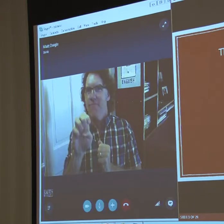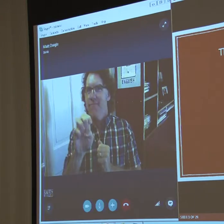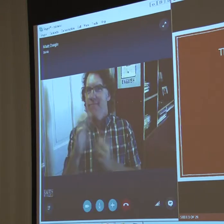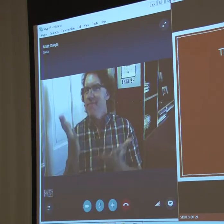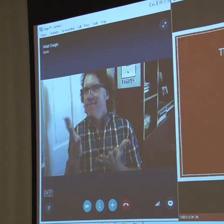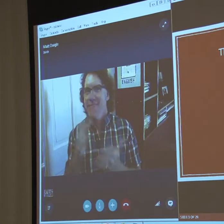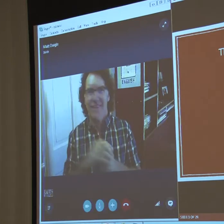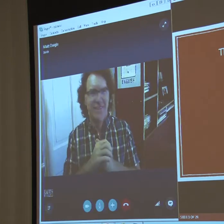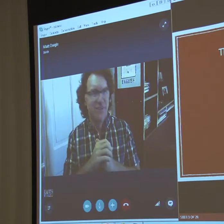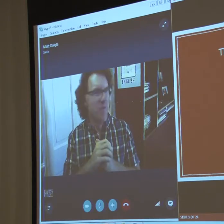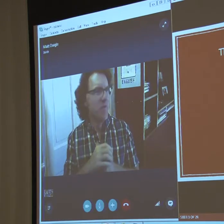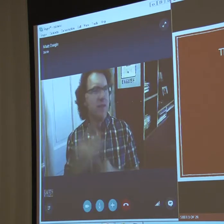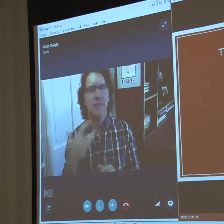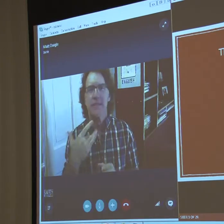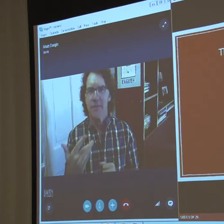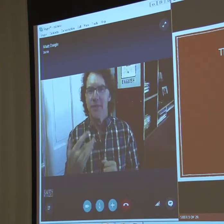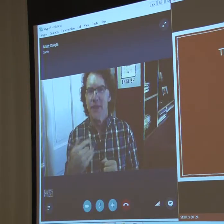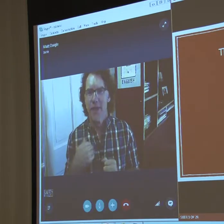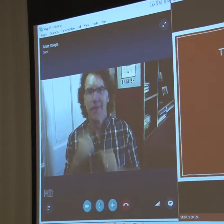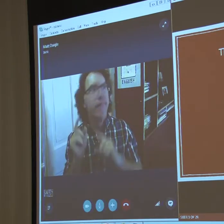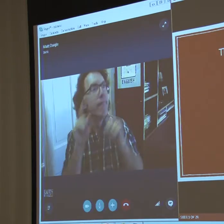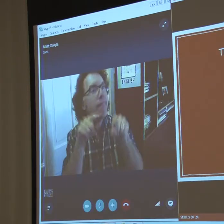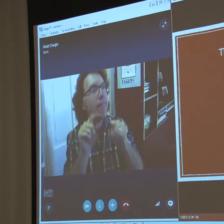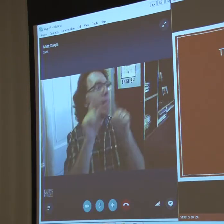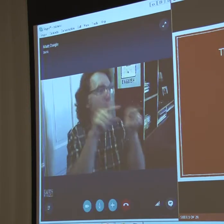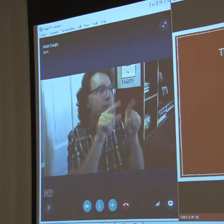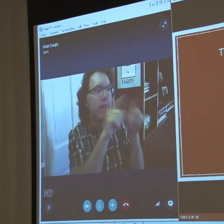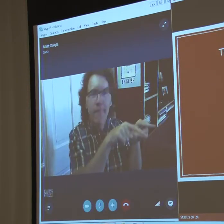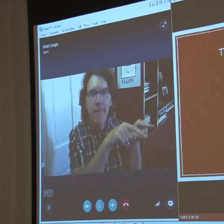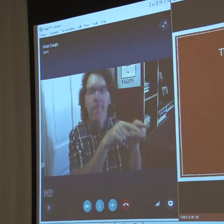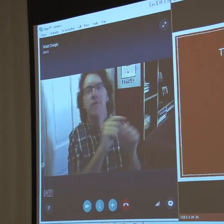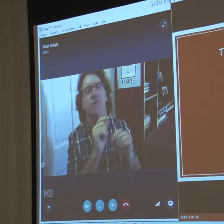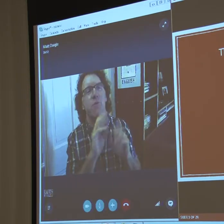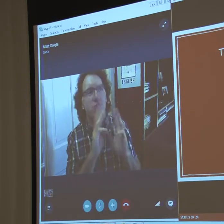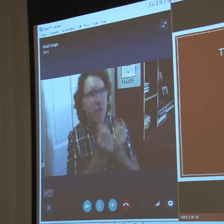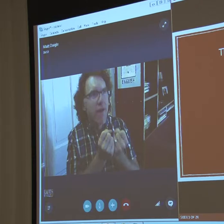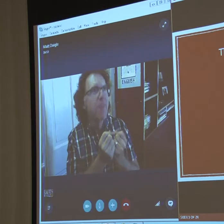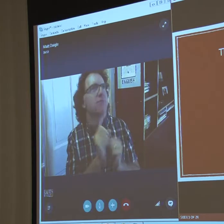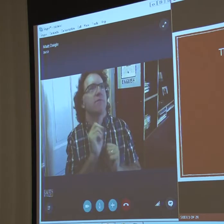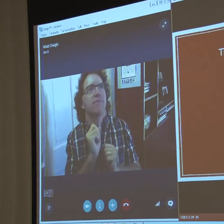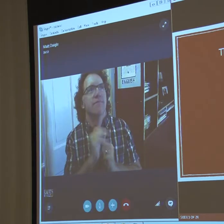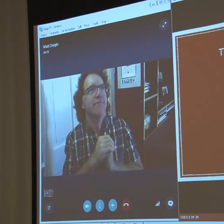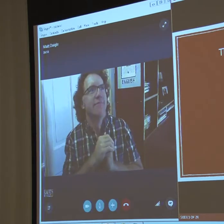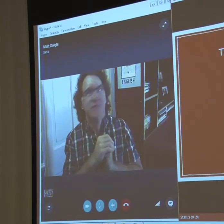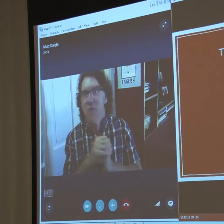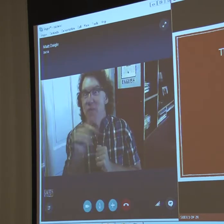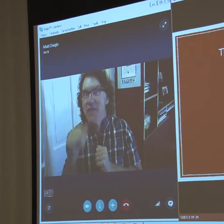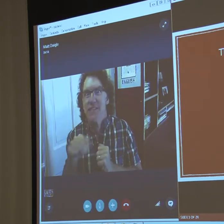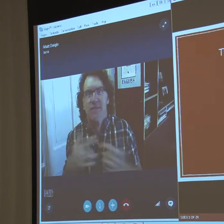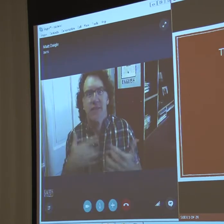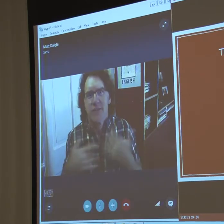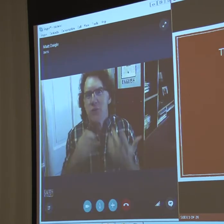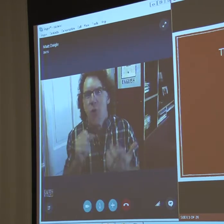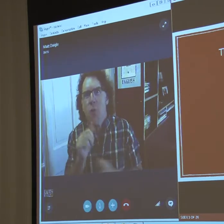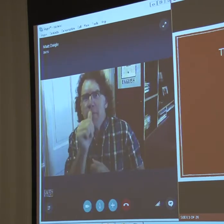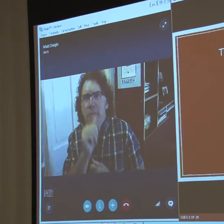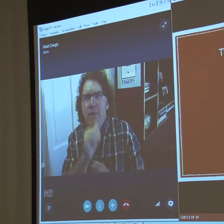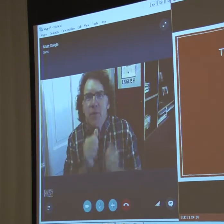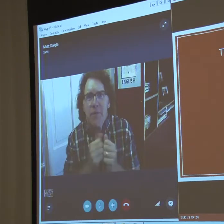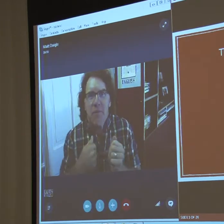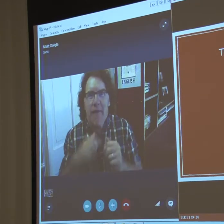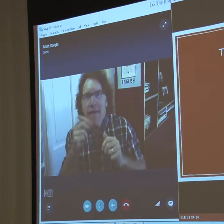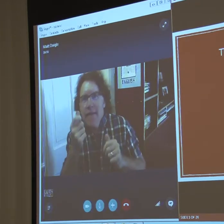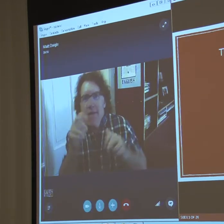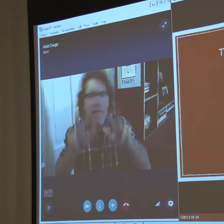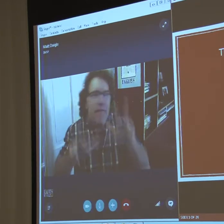I've done a Skype presentation. So normally I go to workshops and colleges and